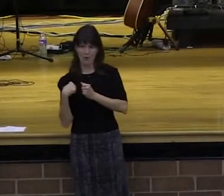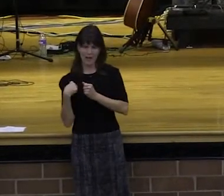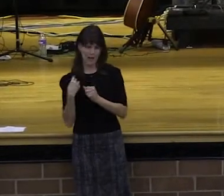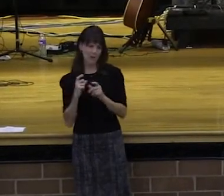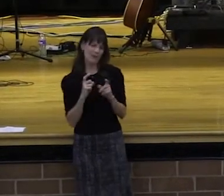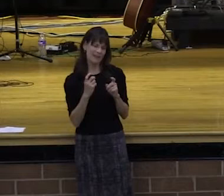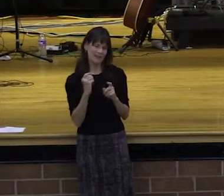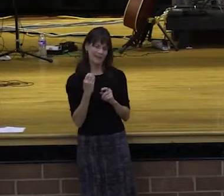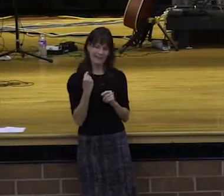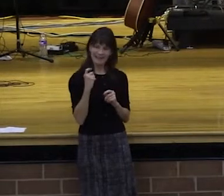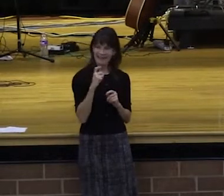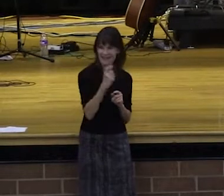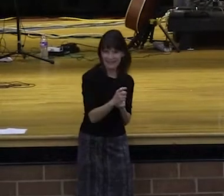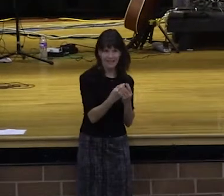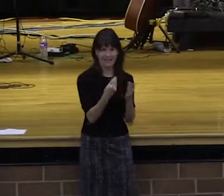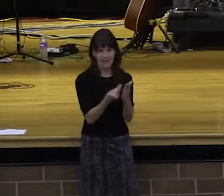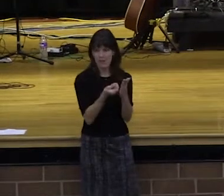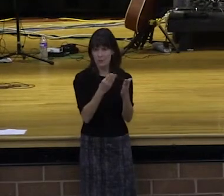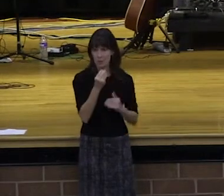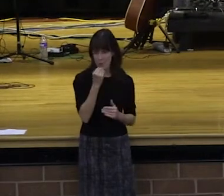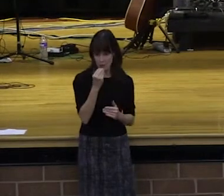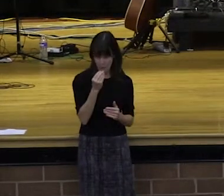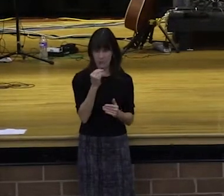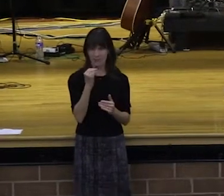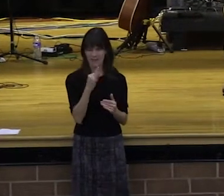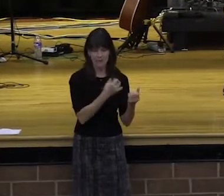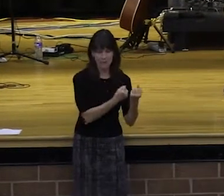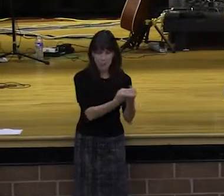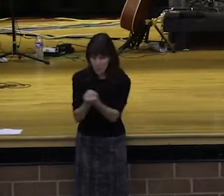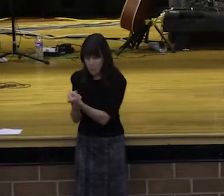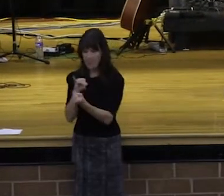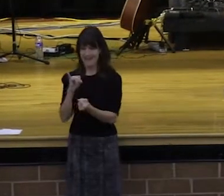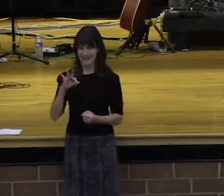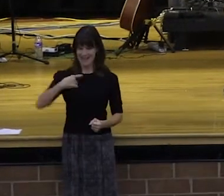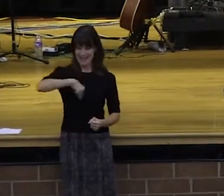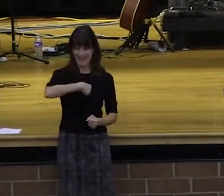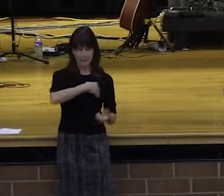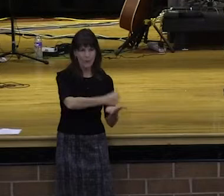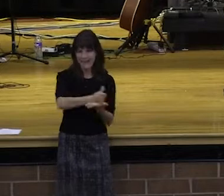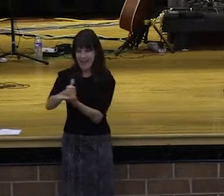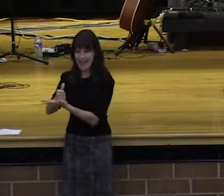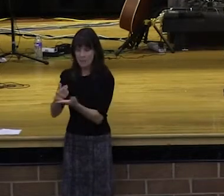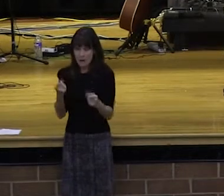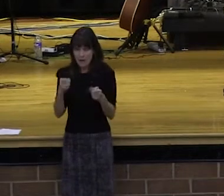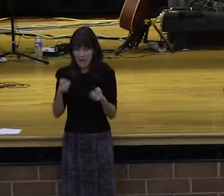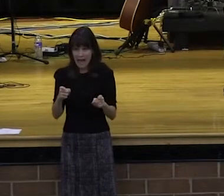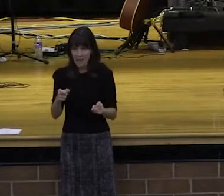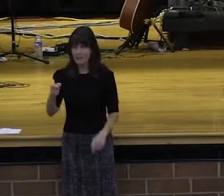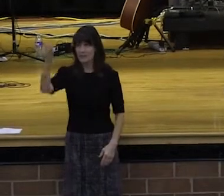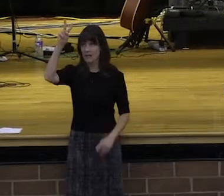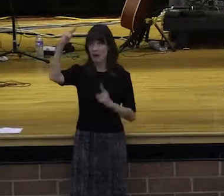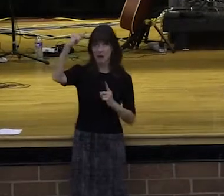yourselves treasure in heaven. How many people have heard that verse? That we need to put our treasures in heaven, okay?